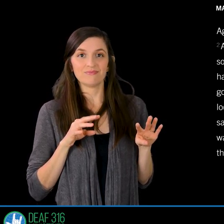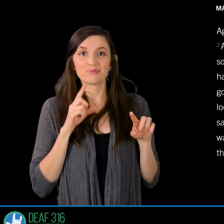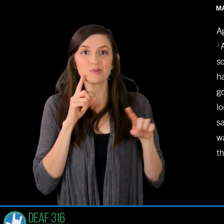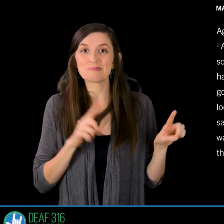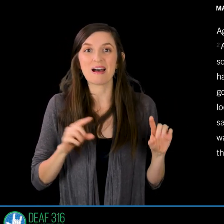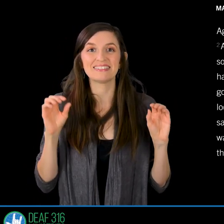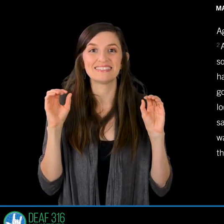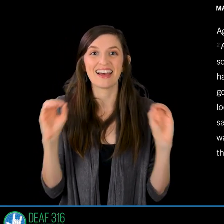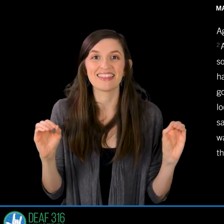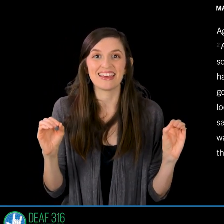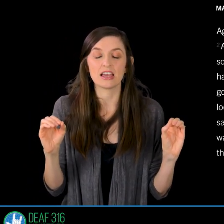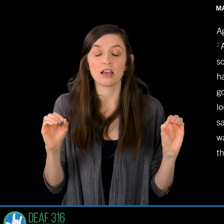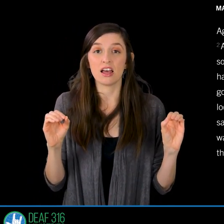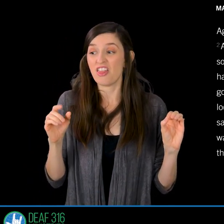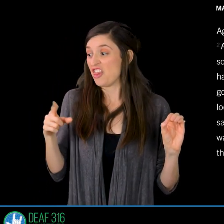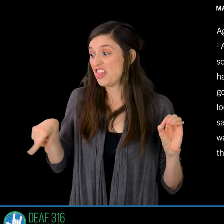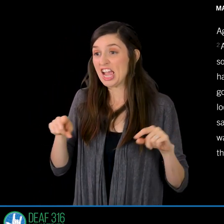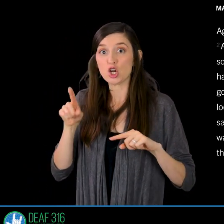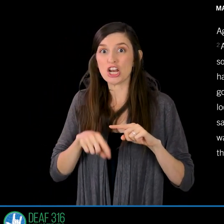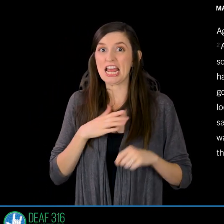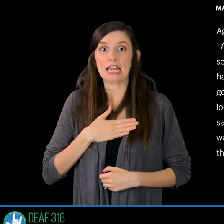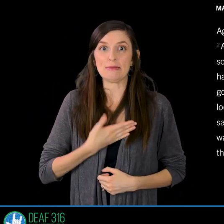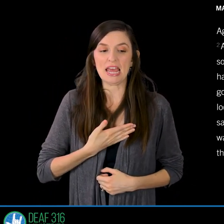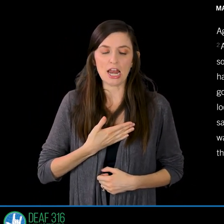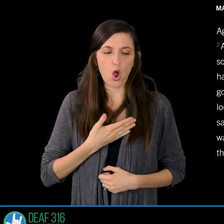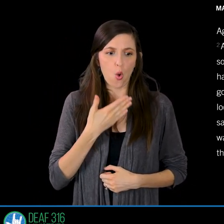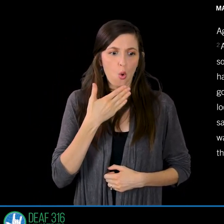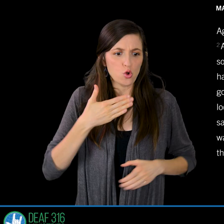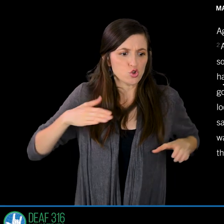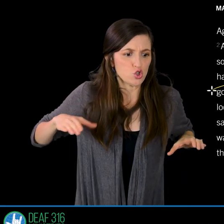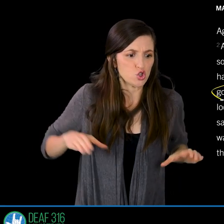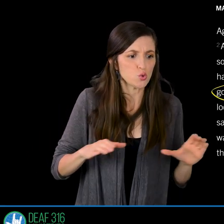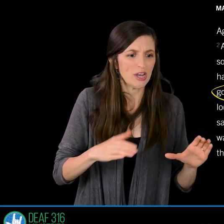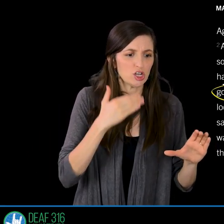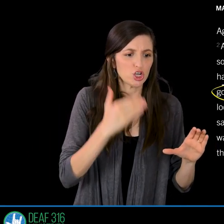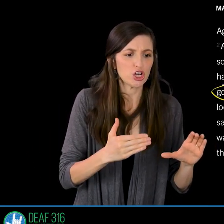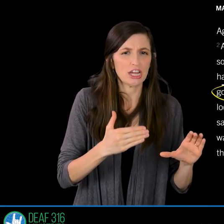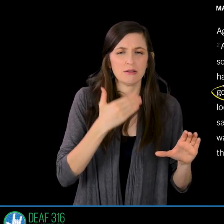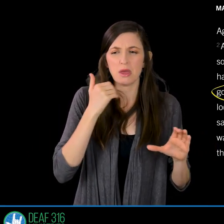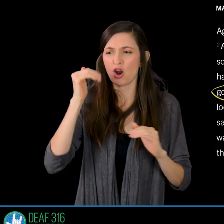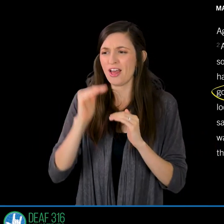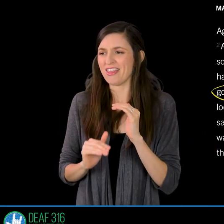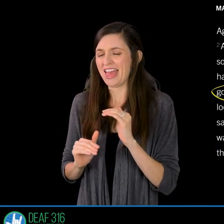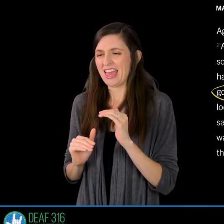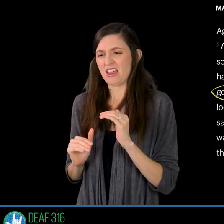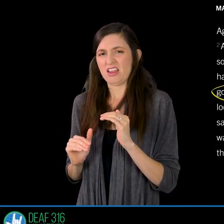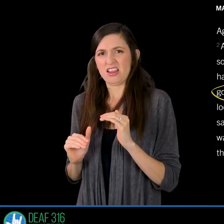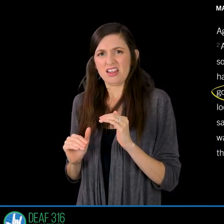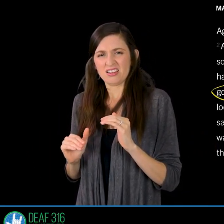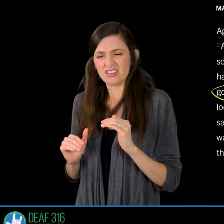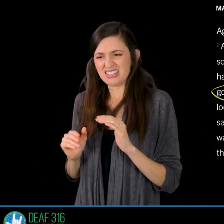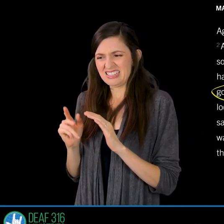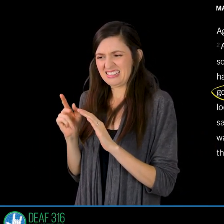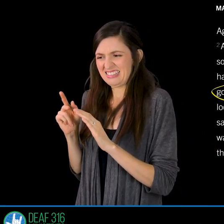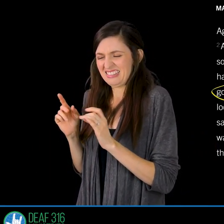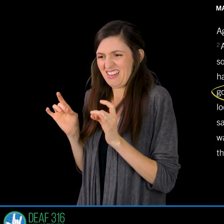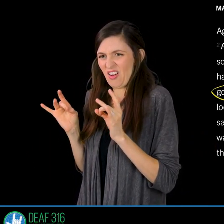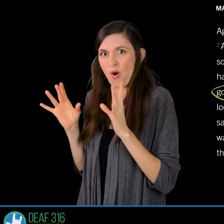is better saving life is better than killing doing good is better than doing harm you can't even answer these questions and he